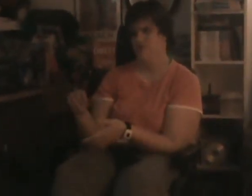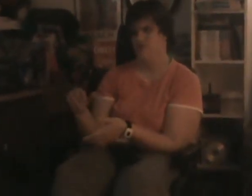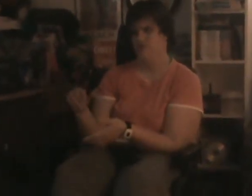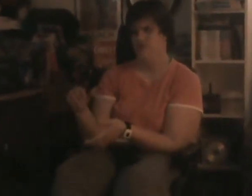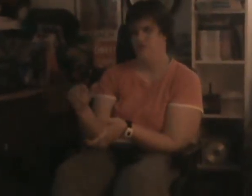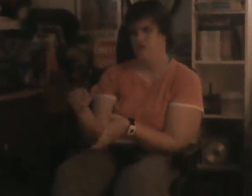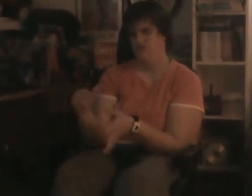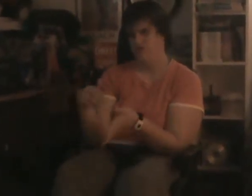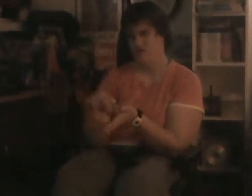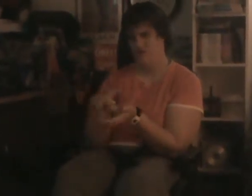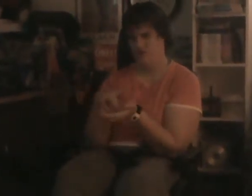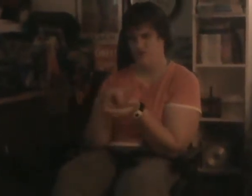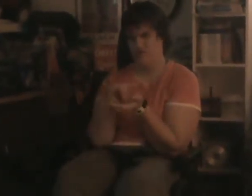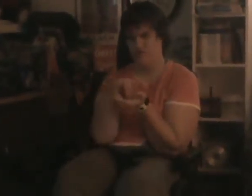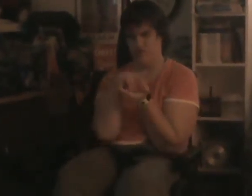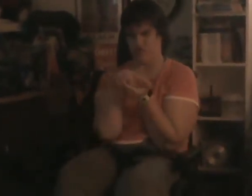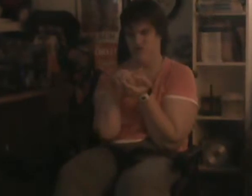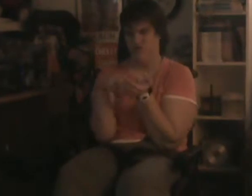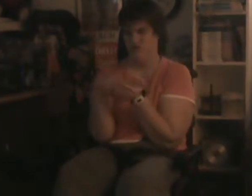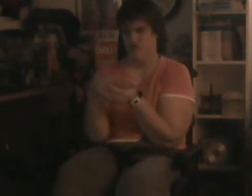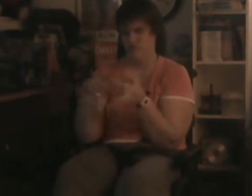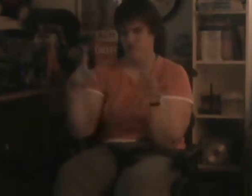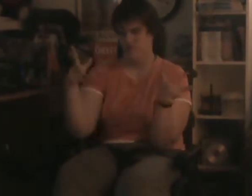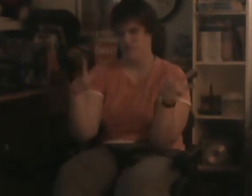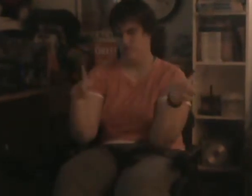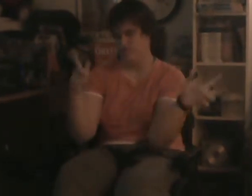I wanna stand out in the crowd for you.